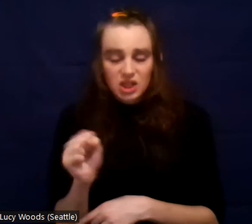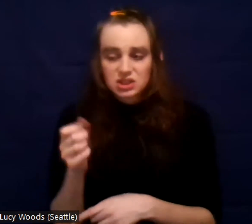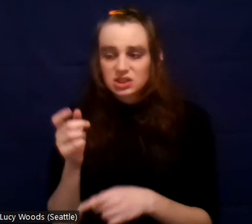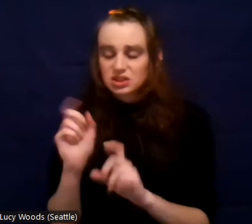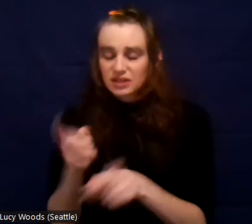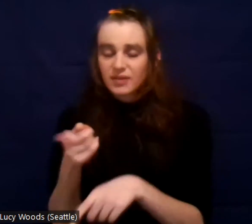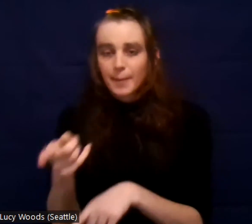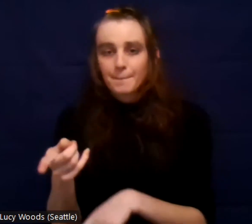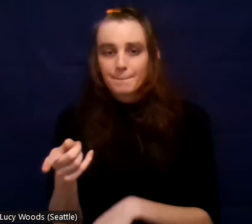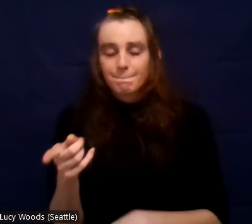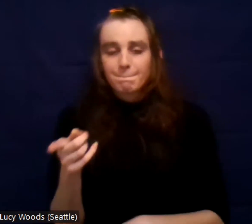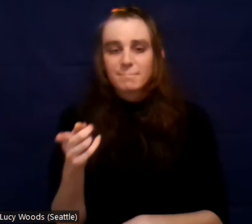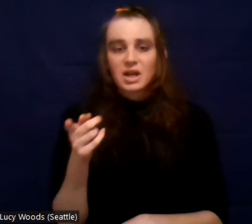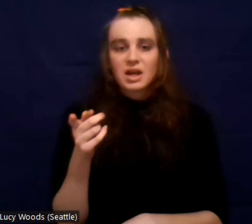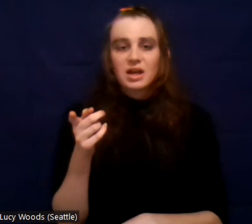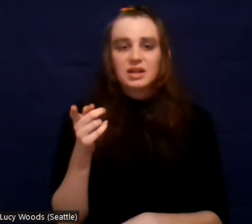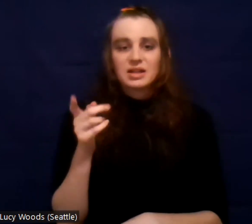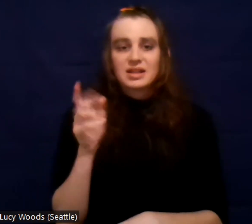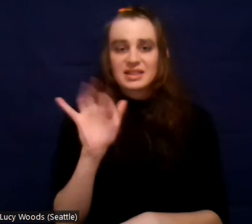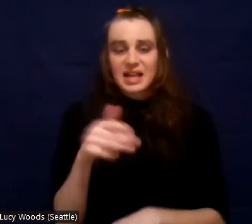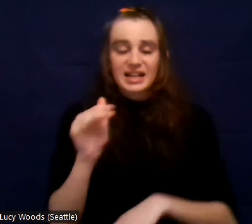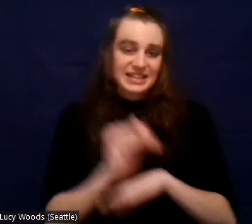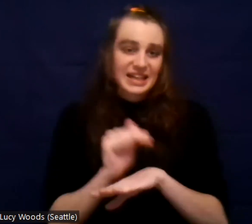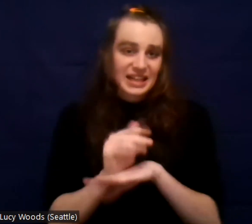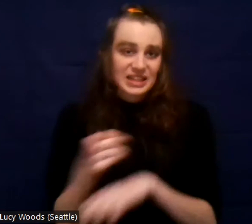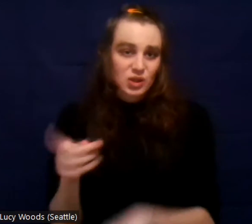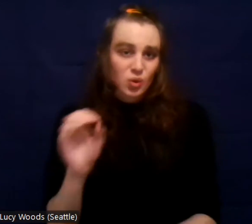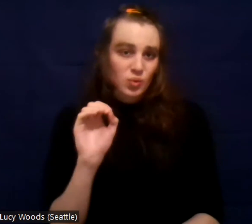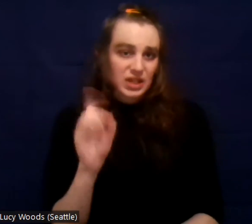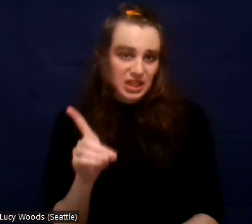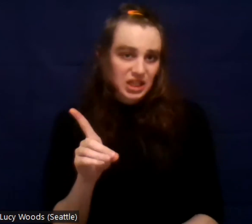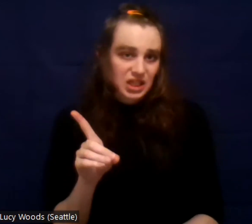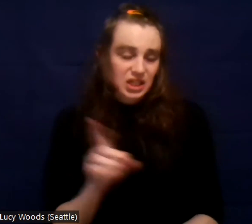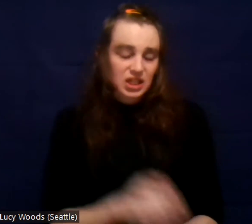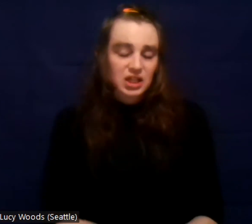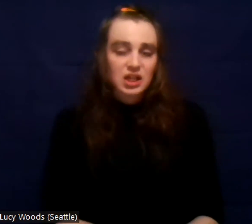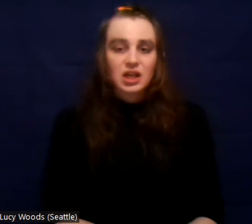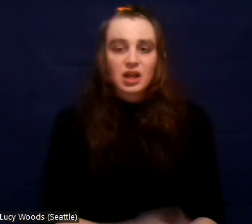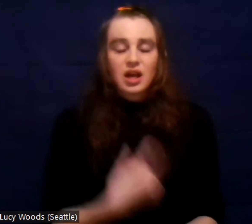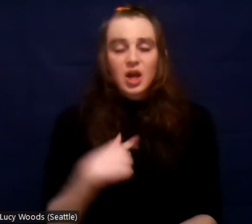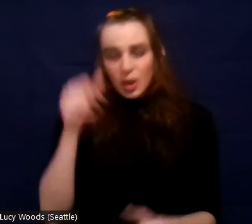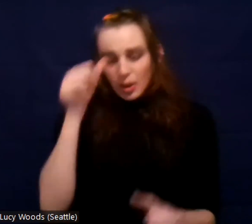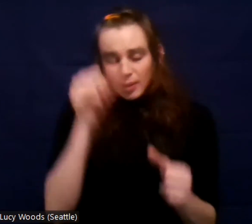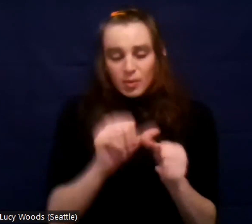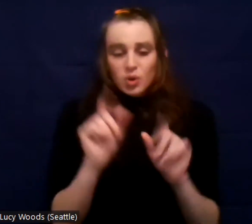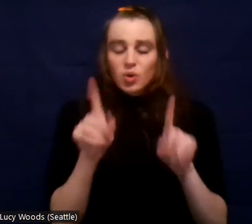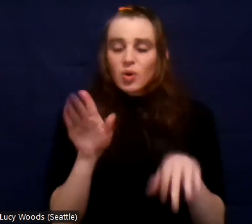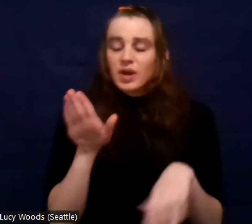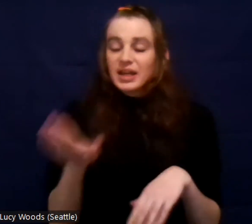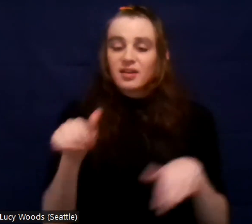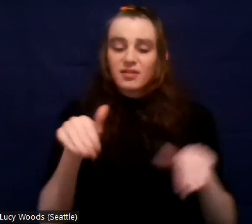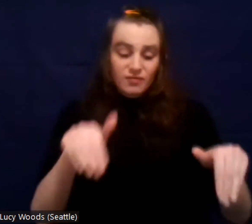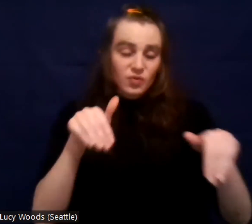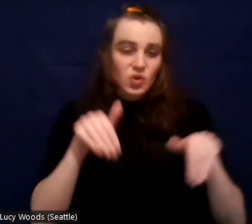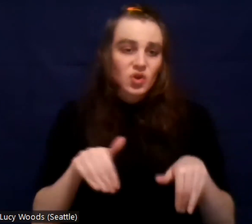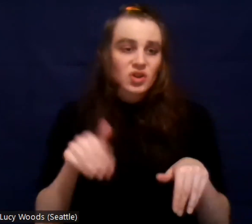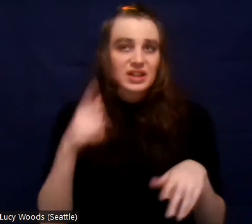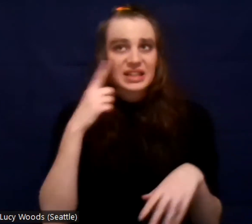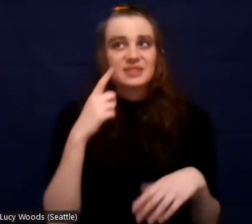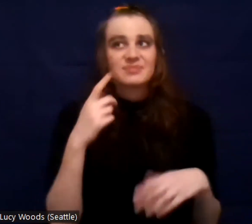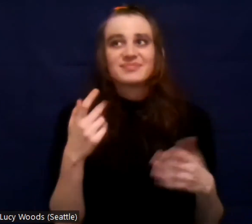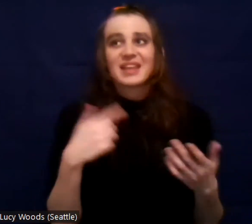overdosed. Um, and I remember going to his funeral thinking, um, it should have been me. Um,